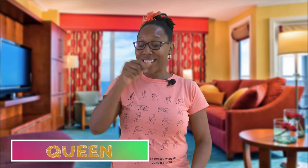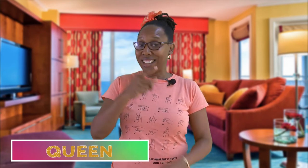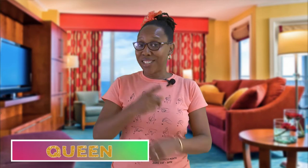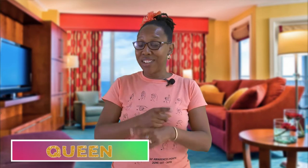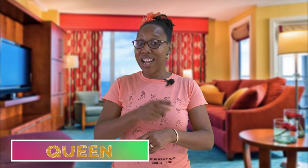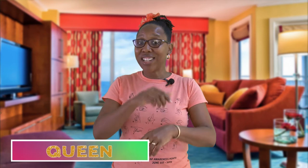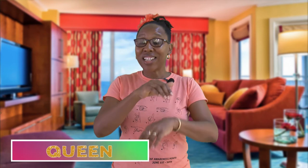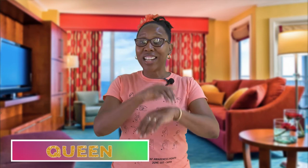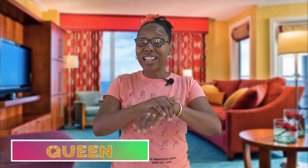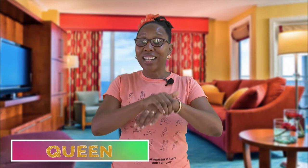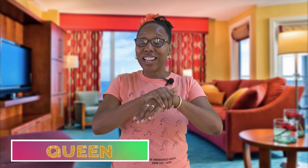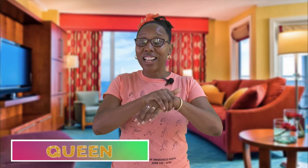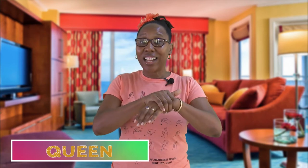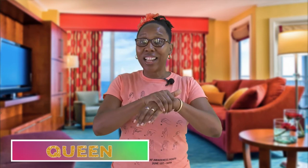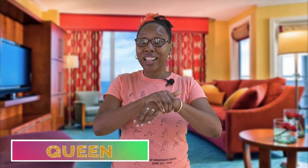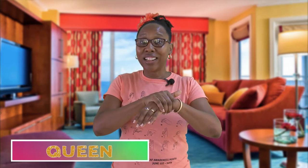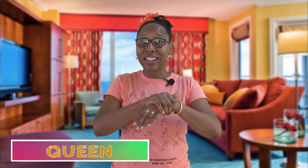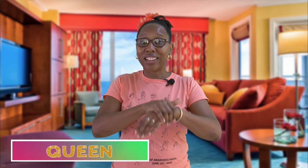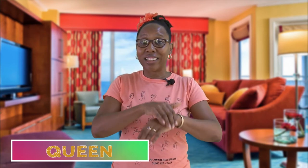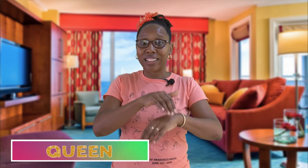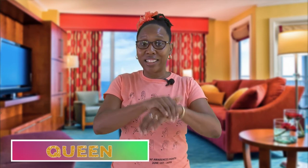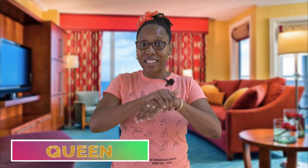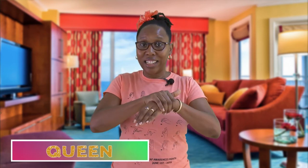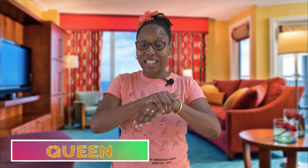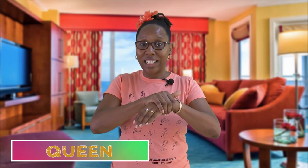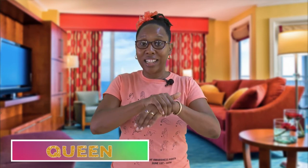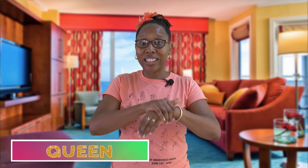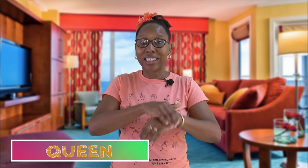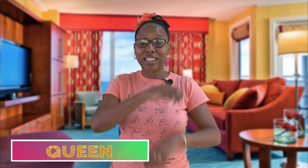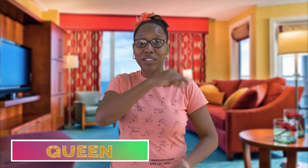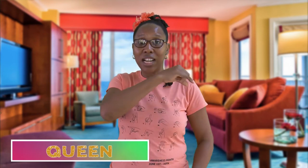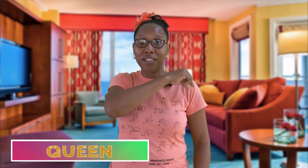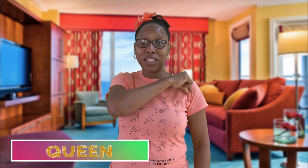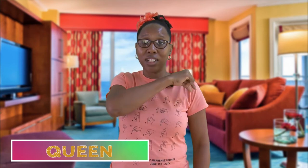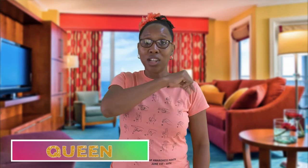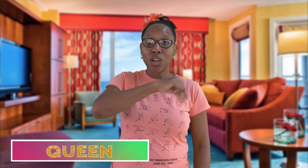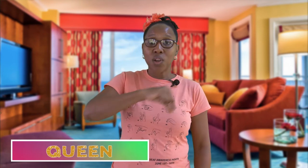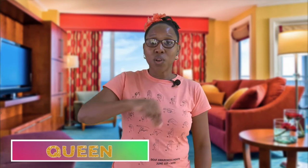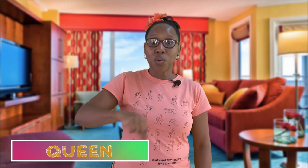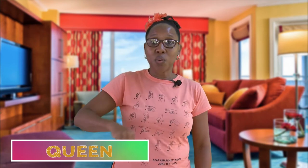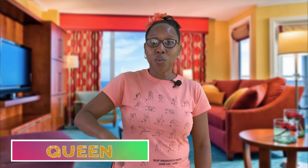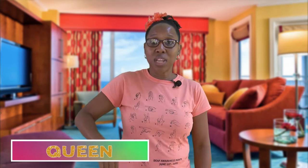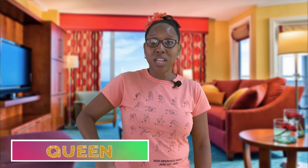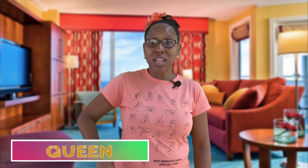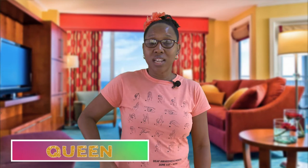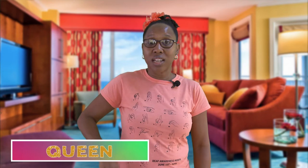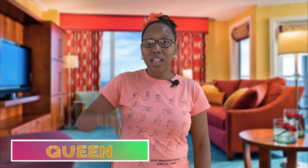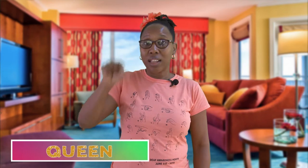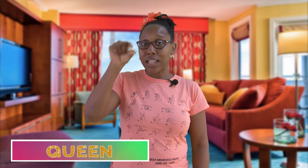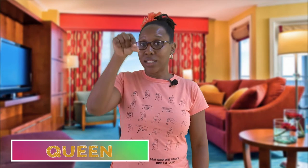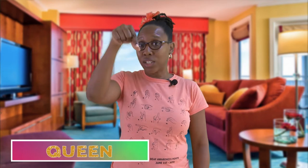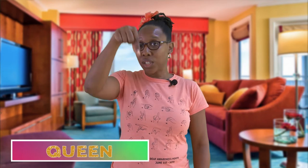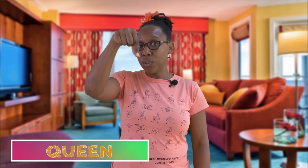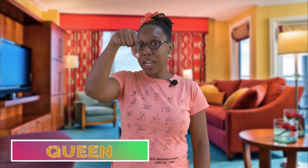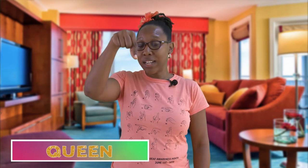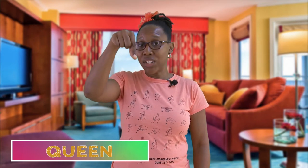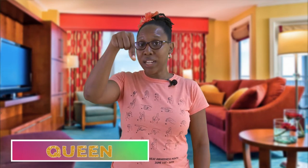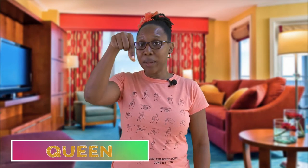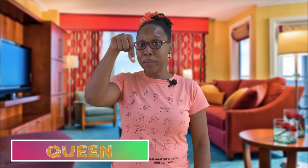that's right in england england we have the queen that's a q hand shape